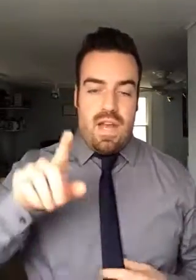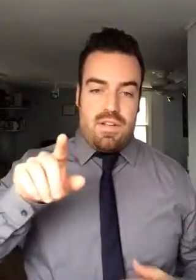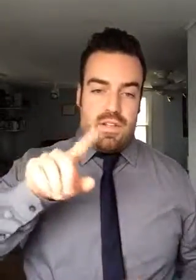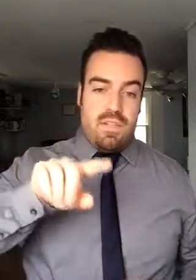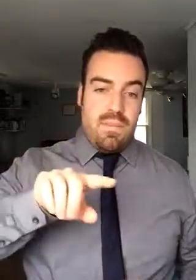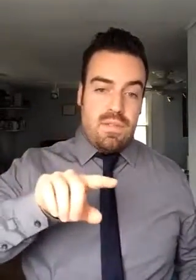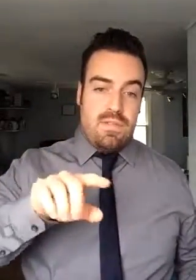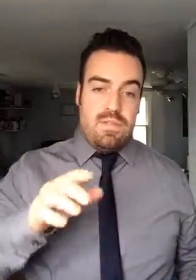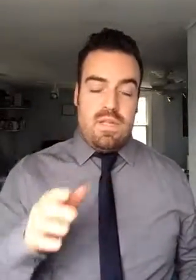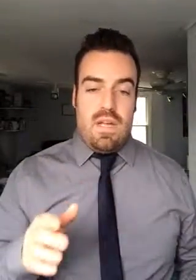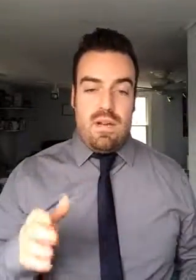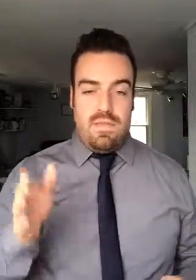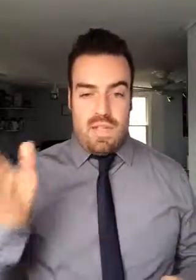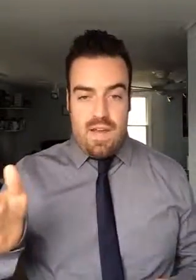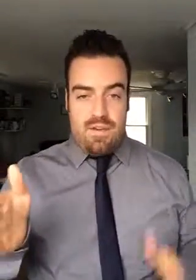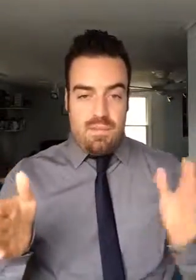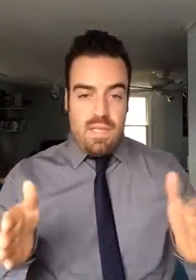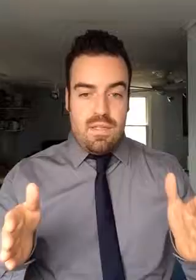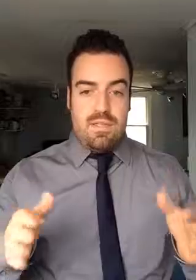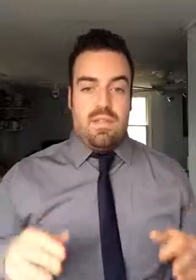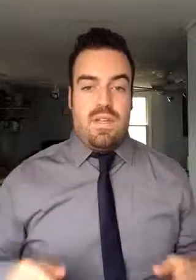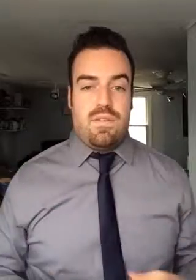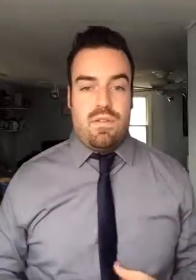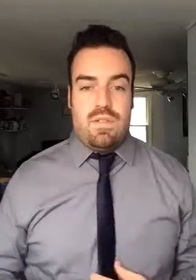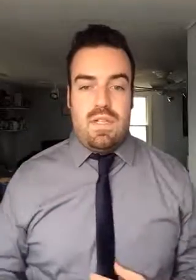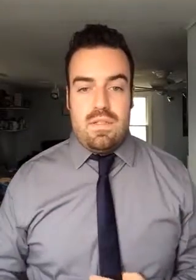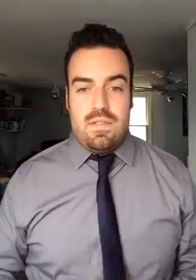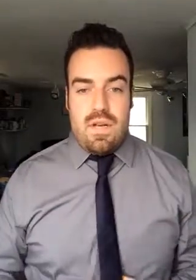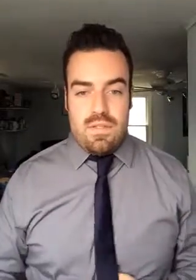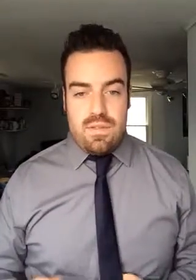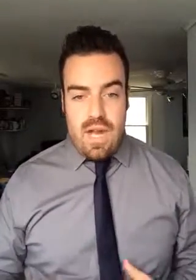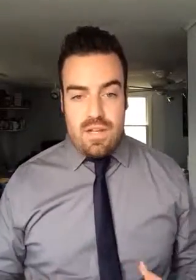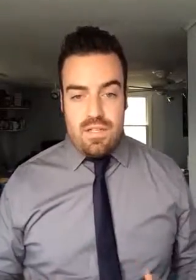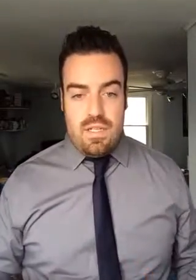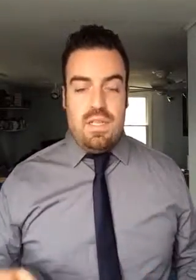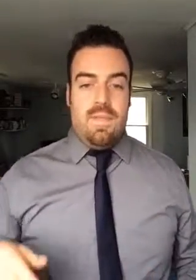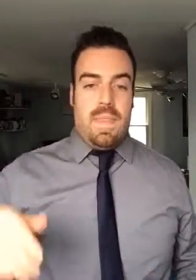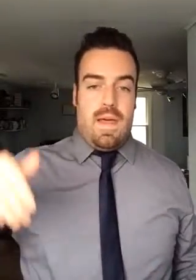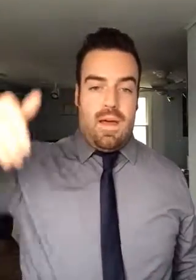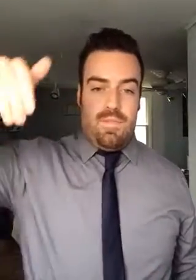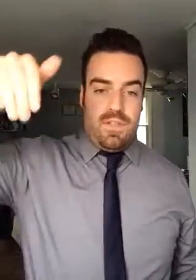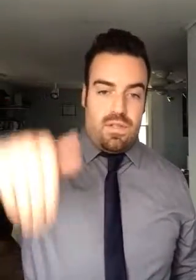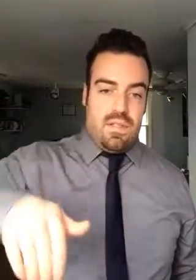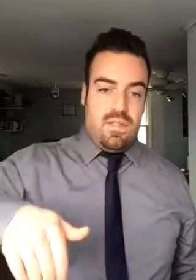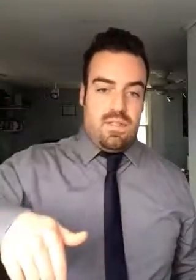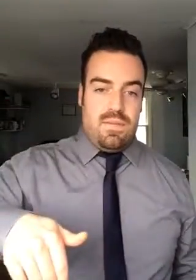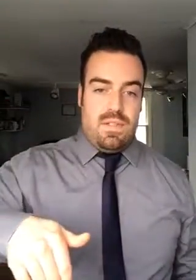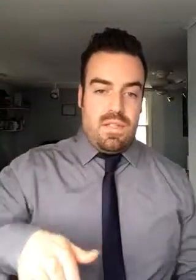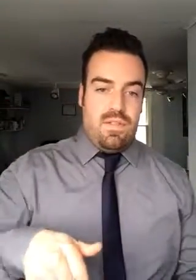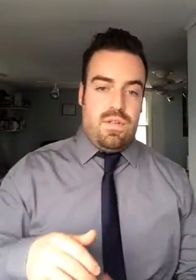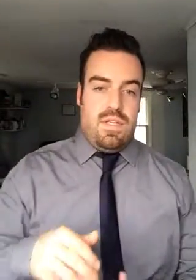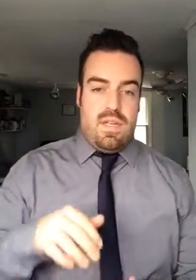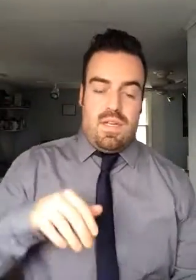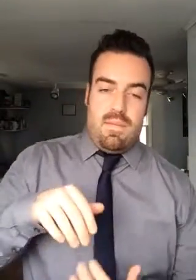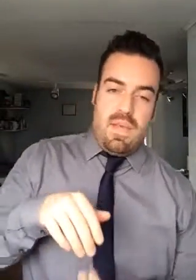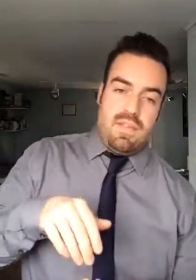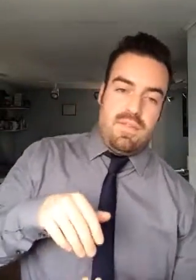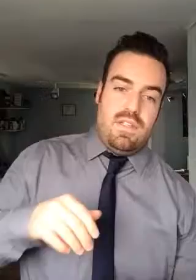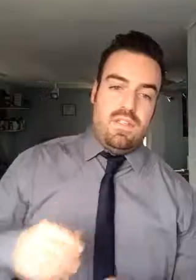a notch in the middle of the lateral and medial. That's called the intercondylar notch. This articulates with the knee joint. And at the base of the knee